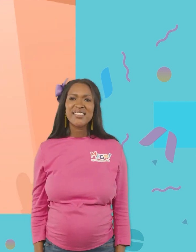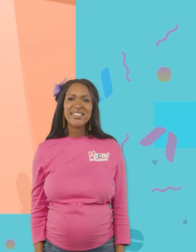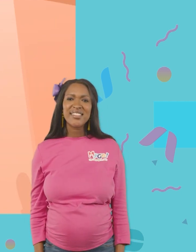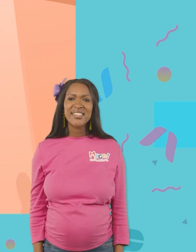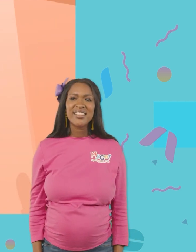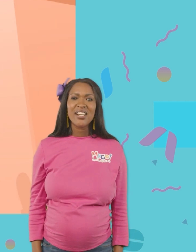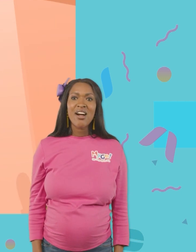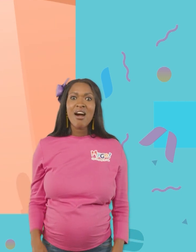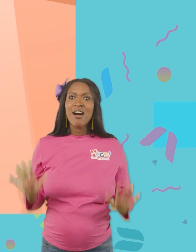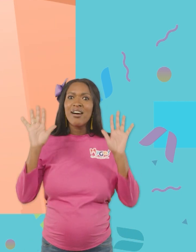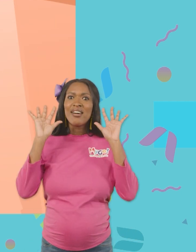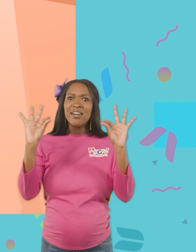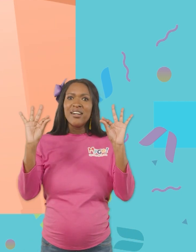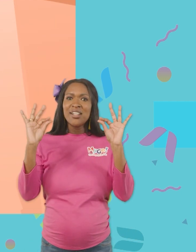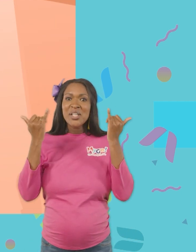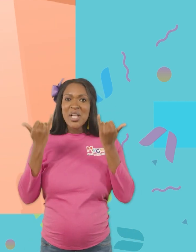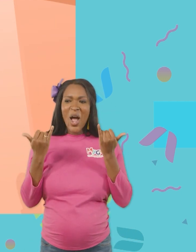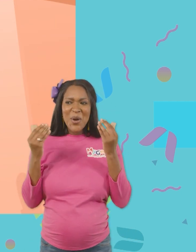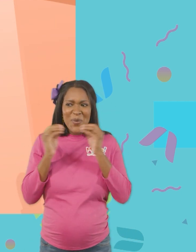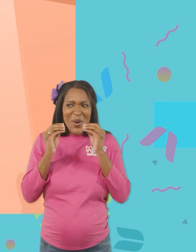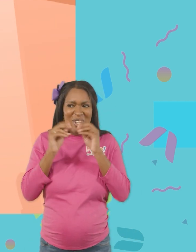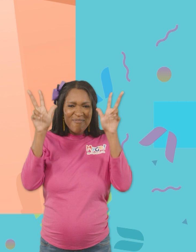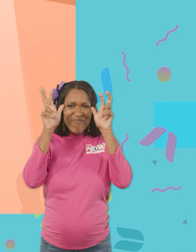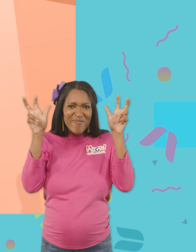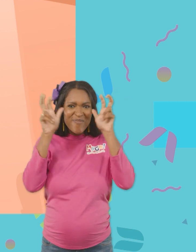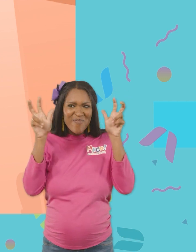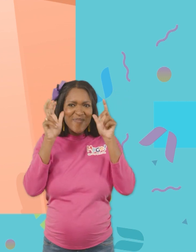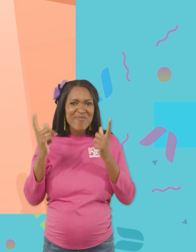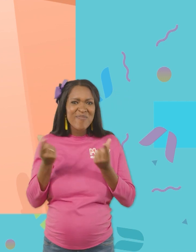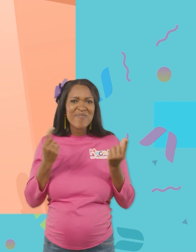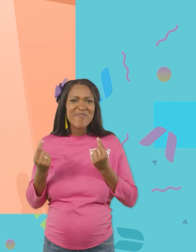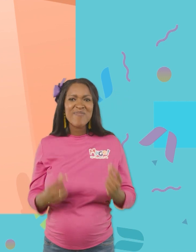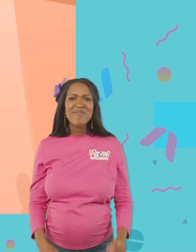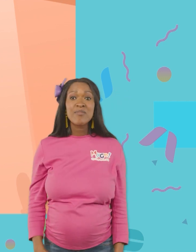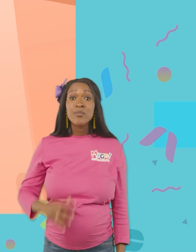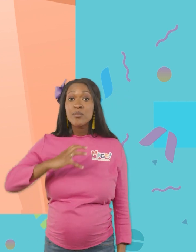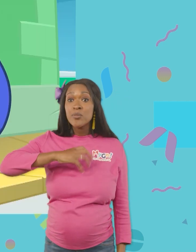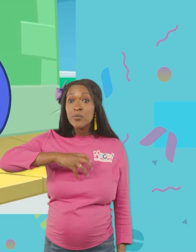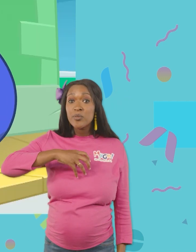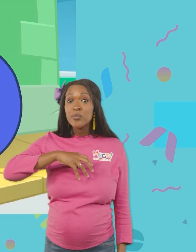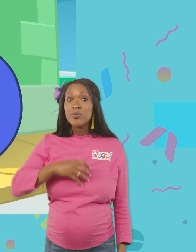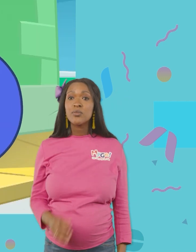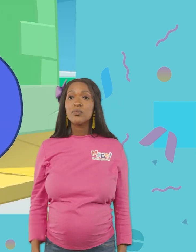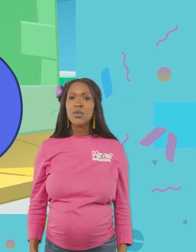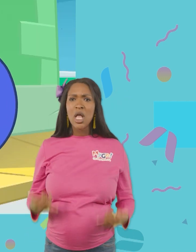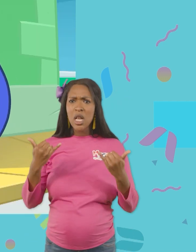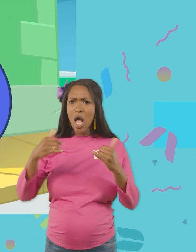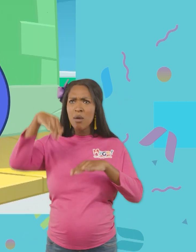Excellent yawn. Now for some more mischief. Morphle? Paint the wall. No.